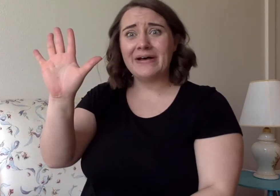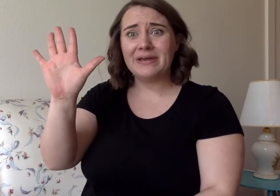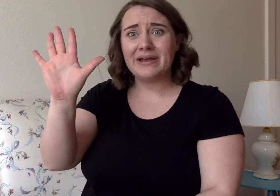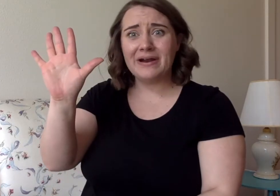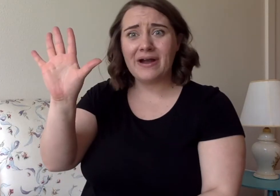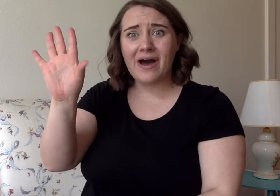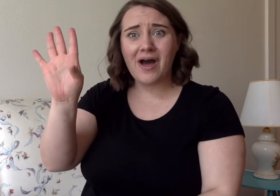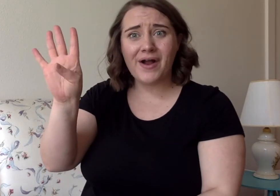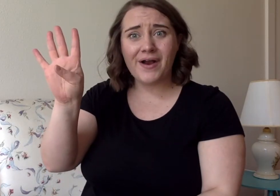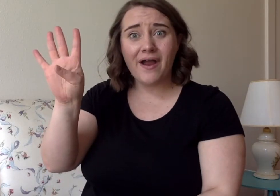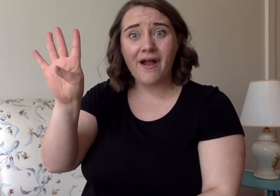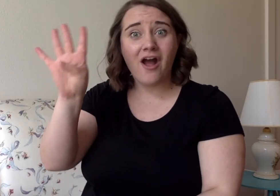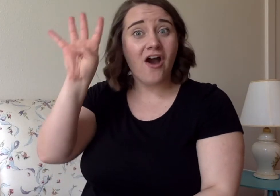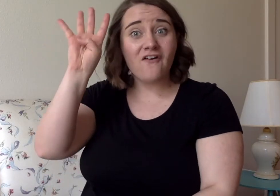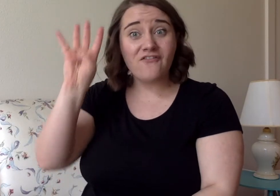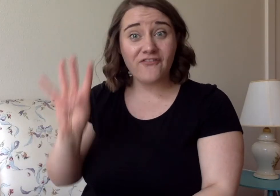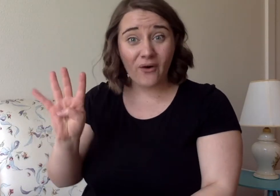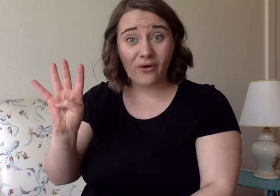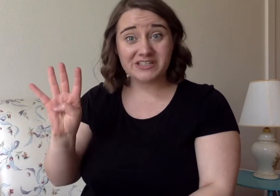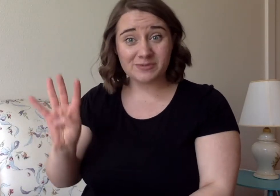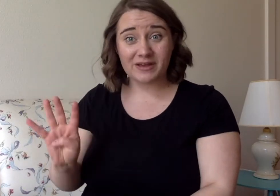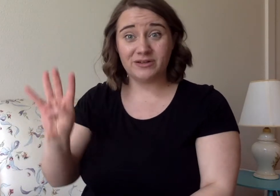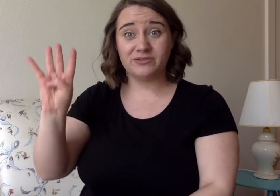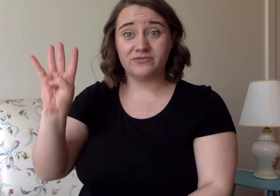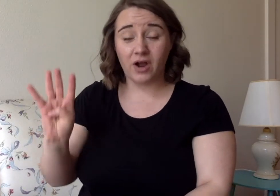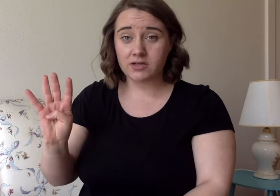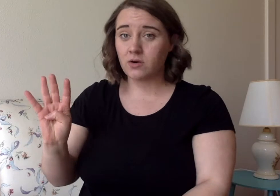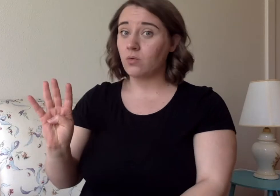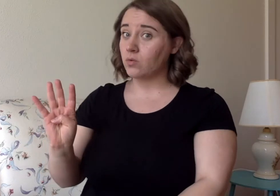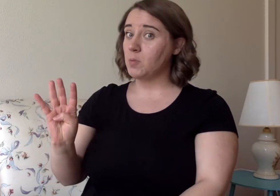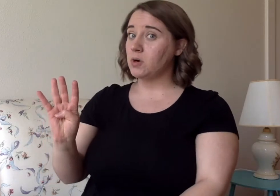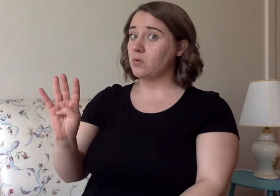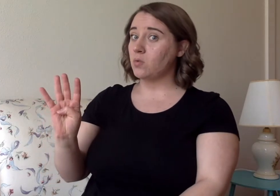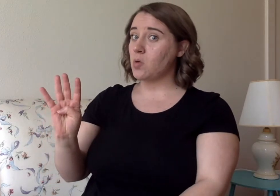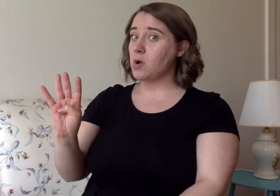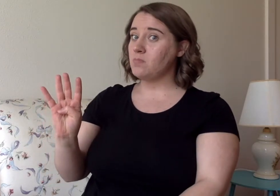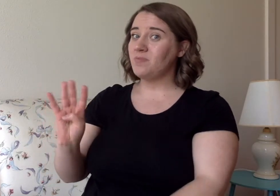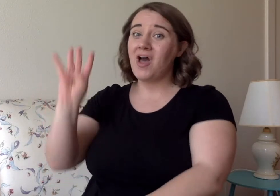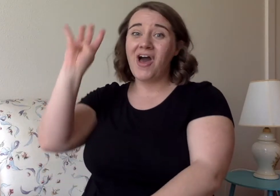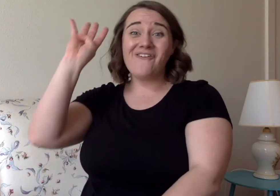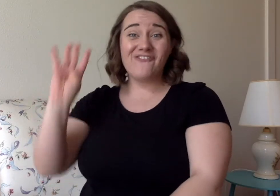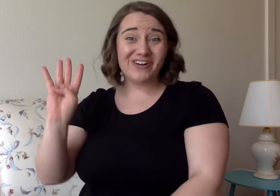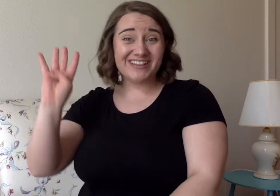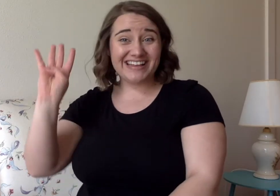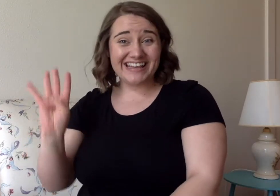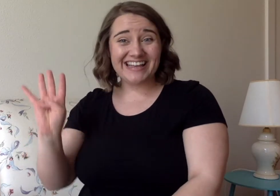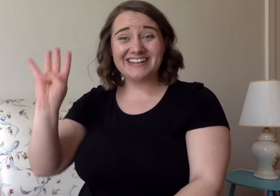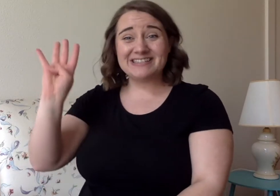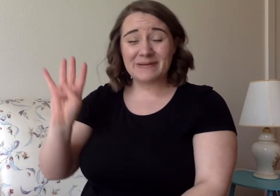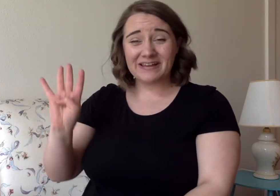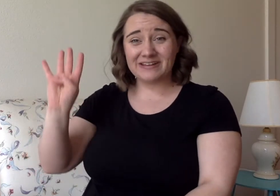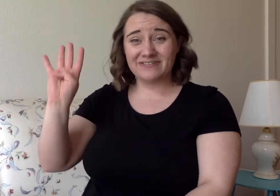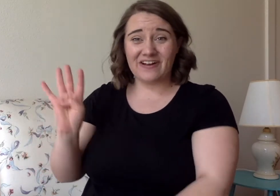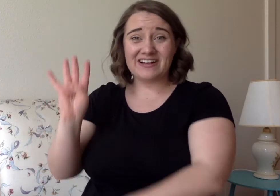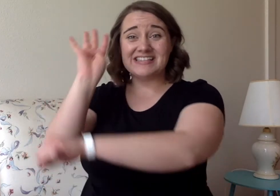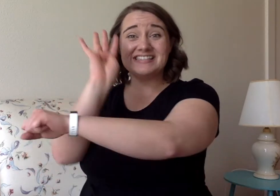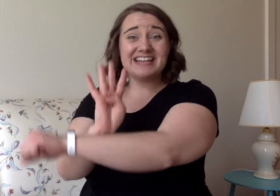there are four speckled frogs. Four little speckled frogs sitting